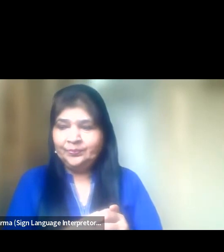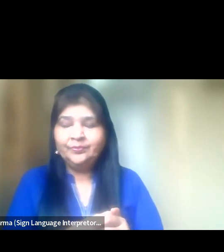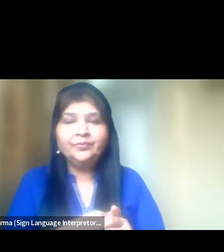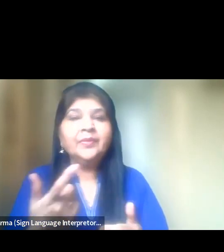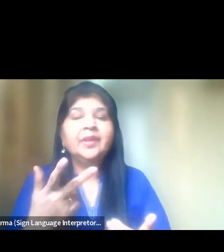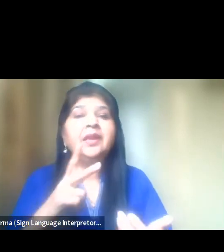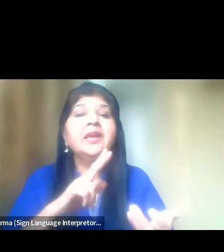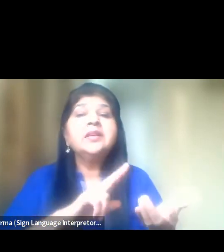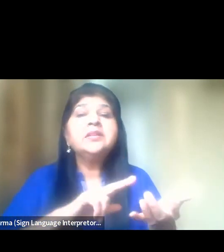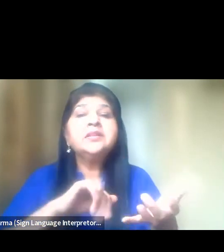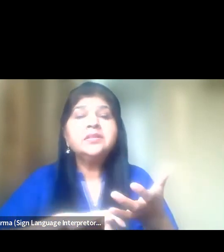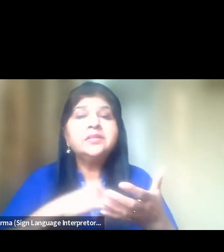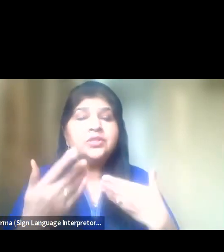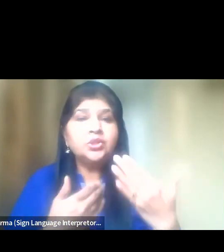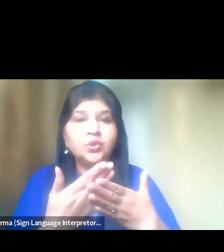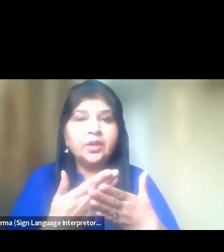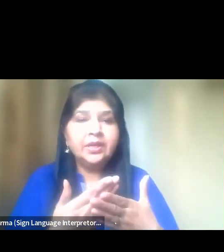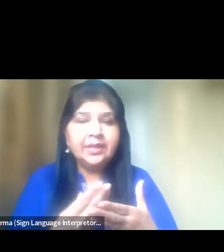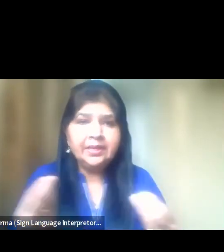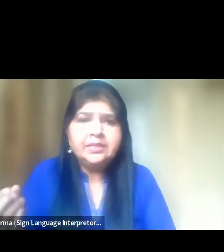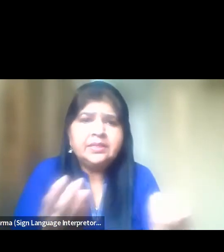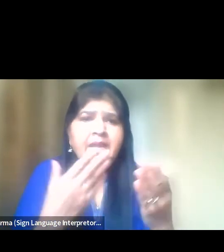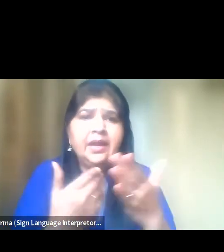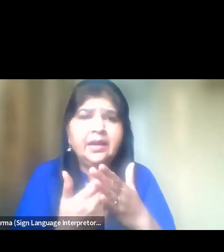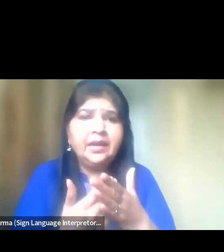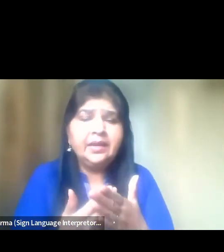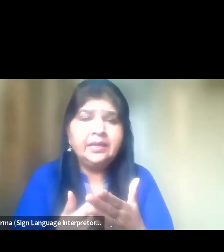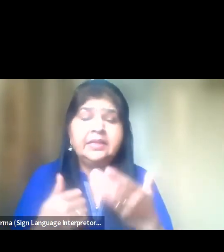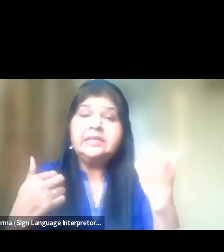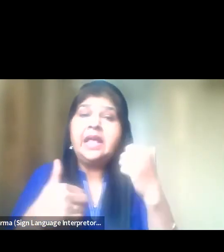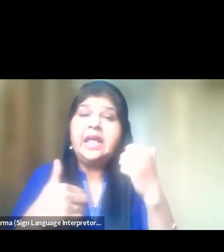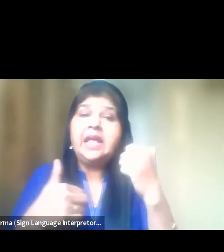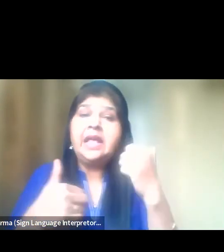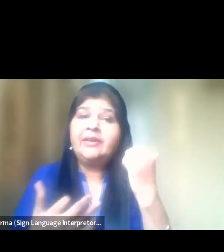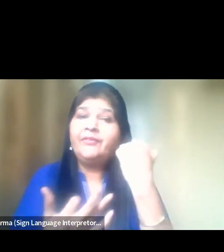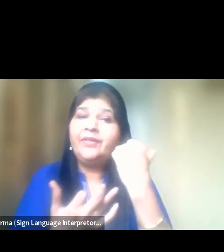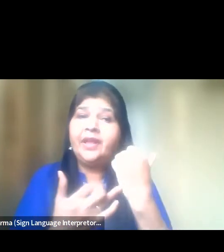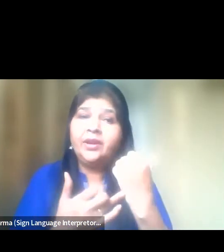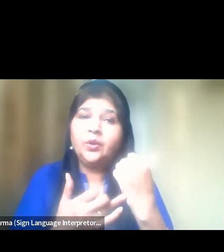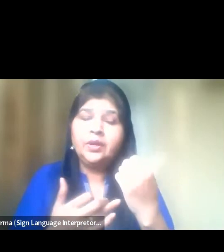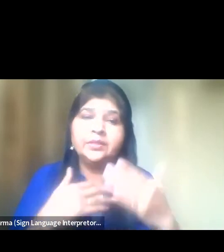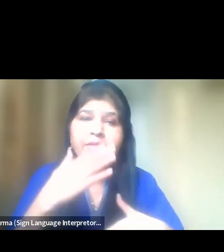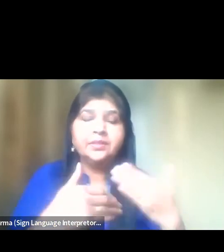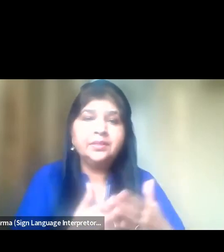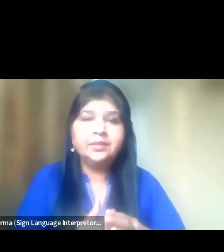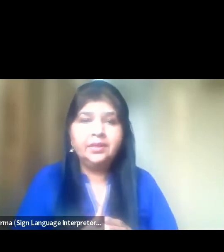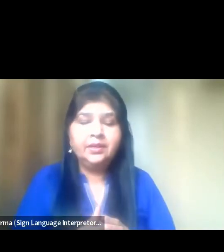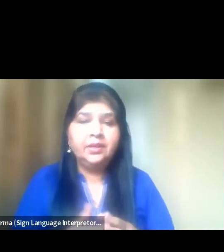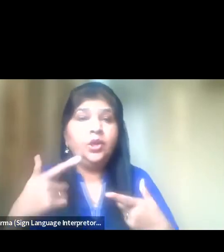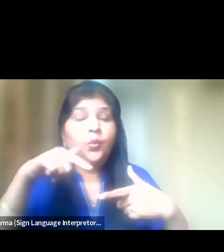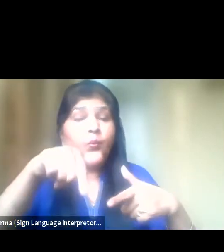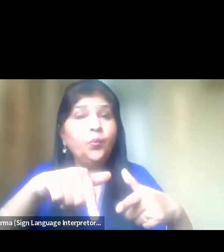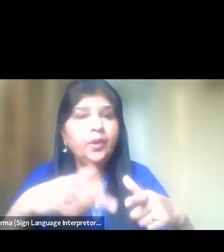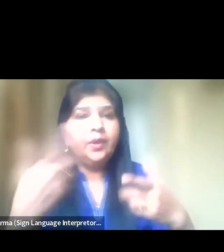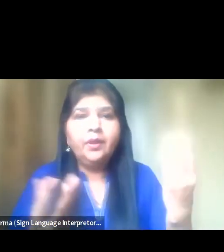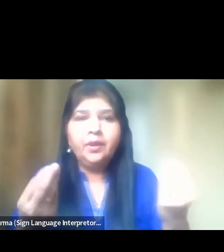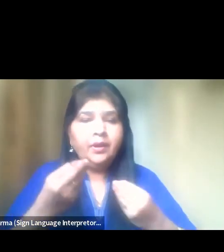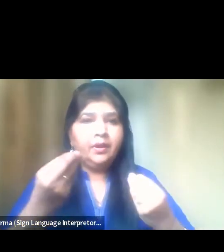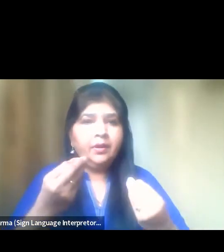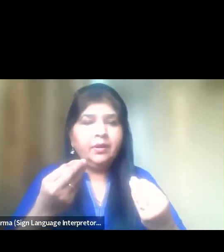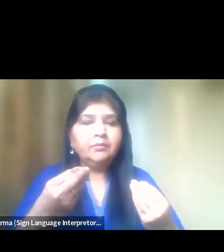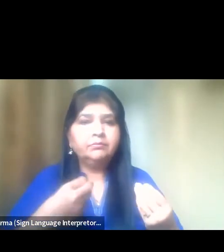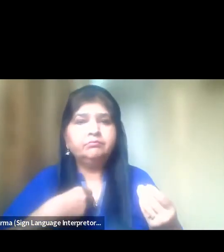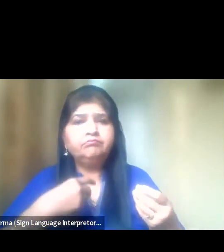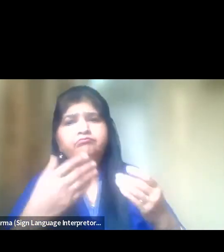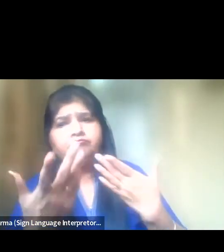exhibited at the assistive technology path-on were unbelievable and it is our hope